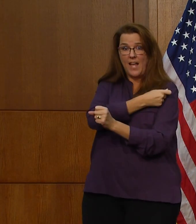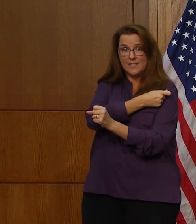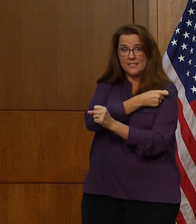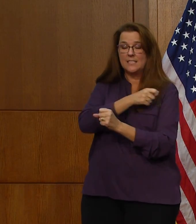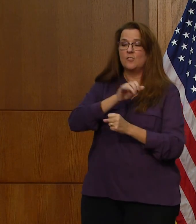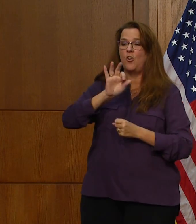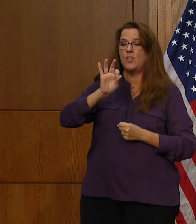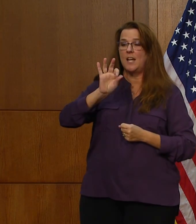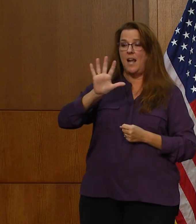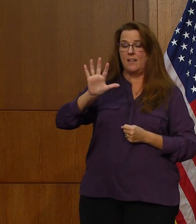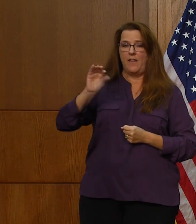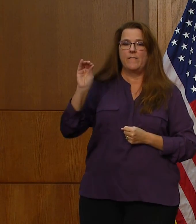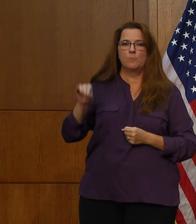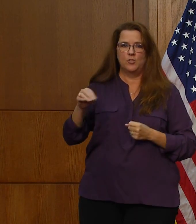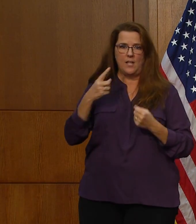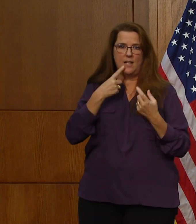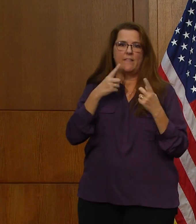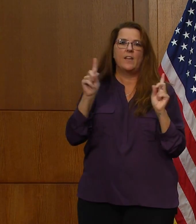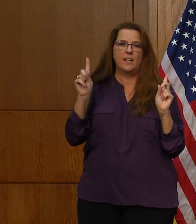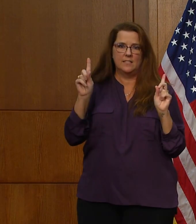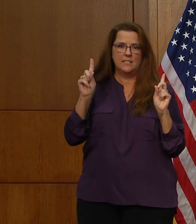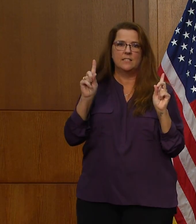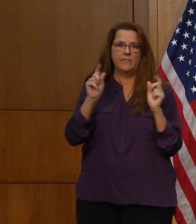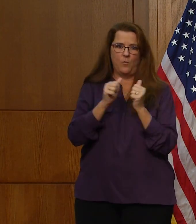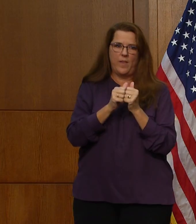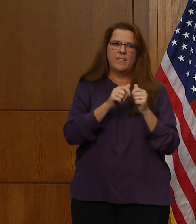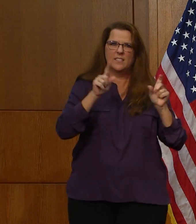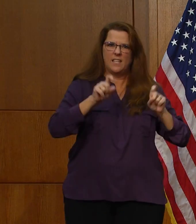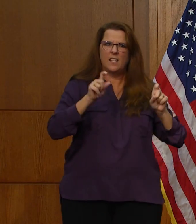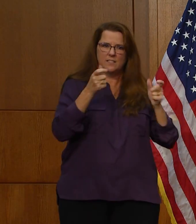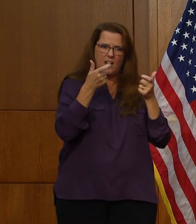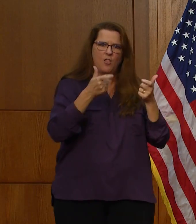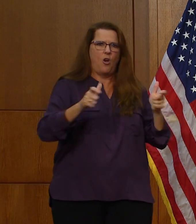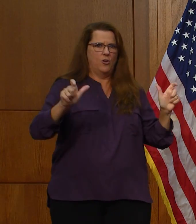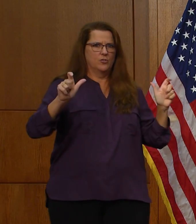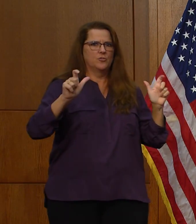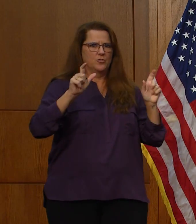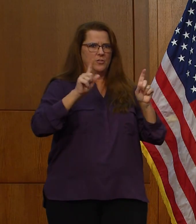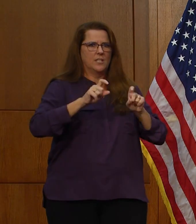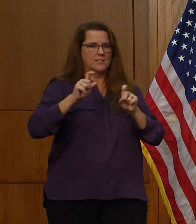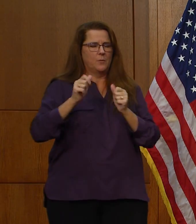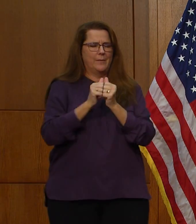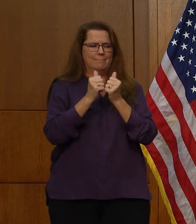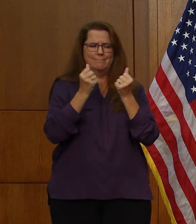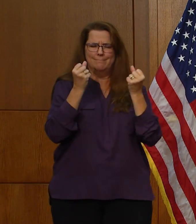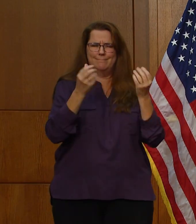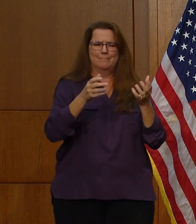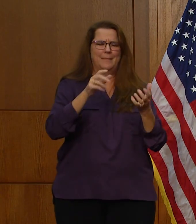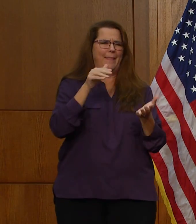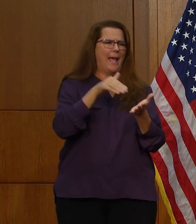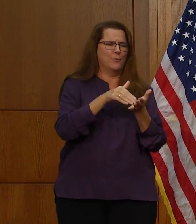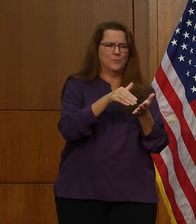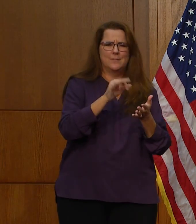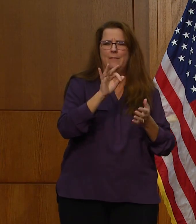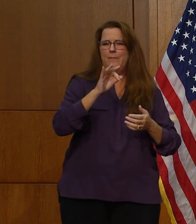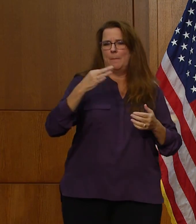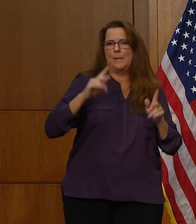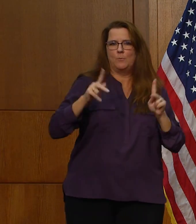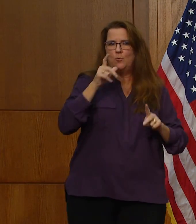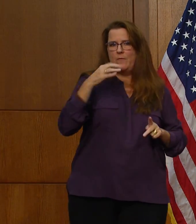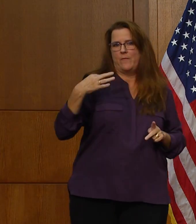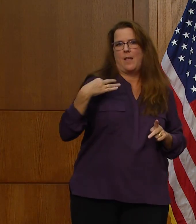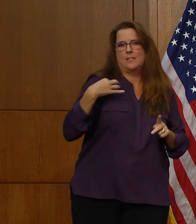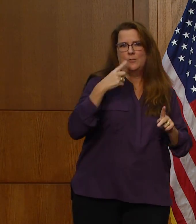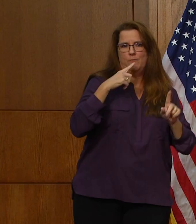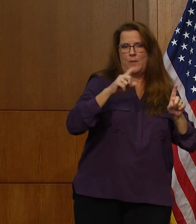% effective in large-scale tests with thousands of volunteers. Both Pfizer and Moderna have